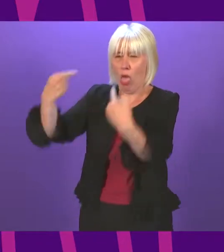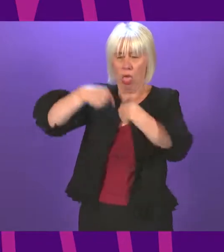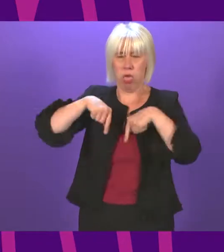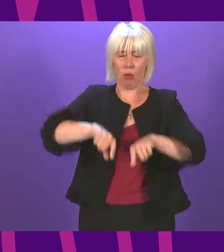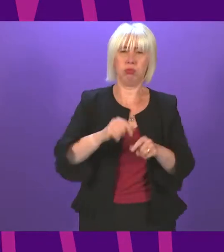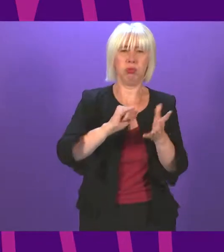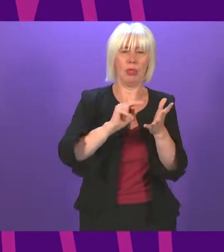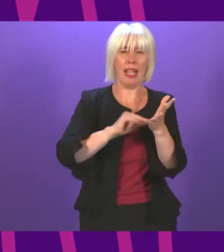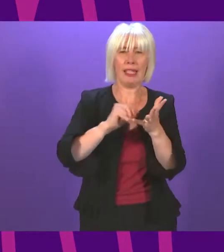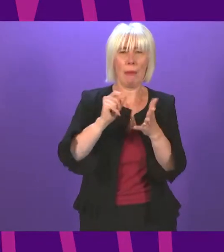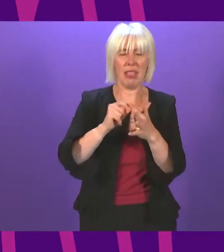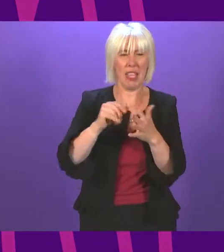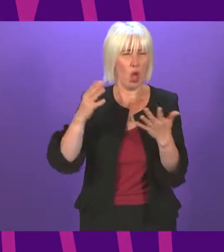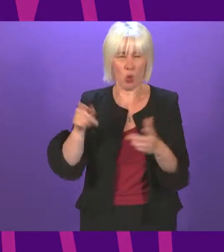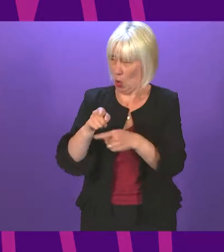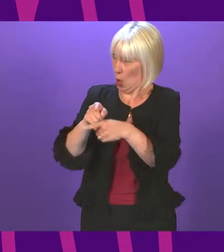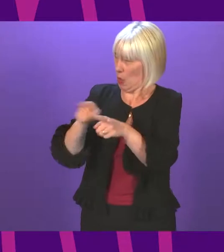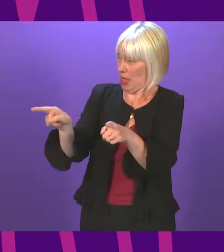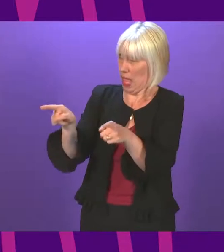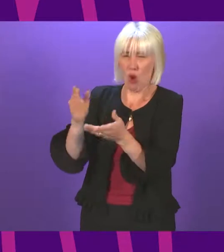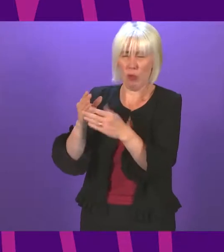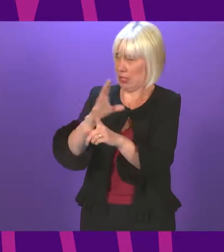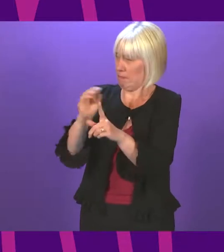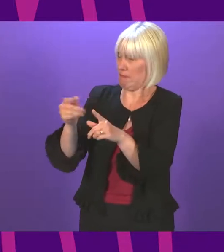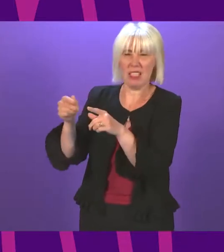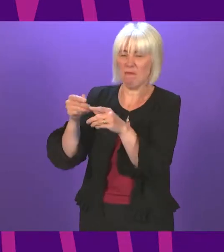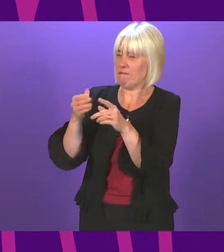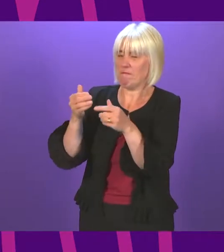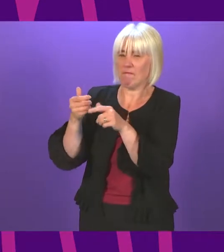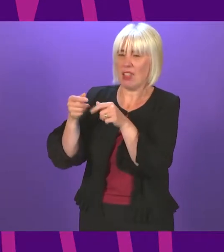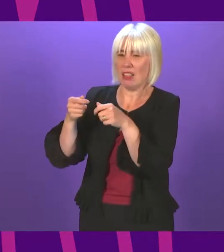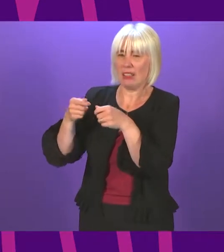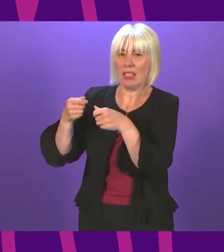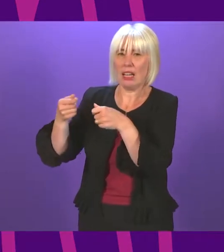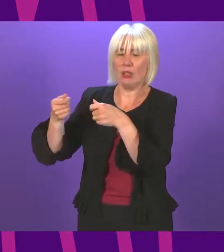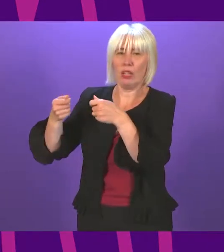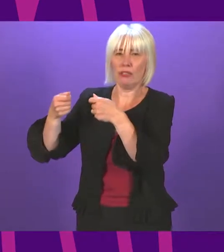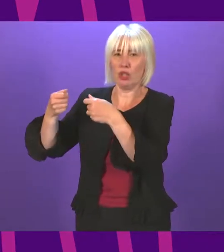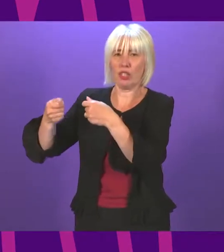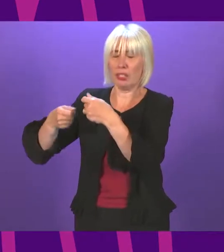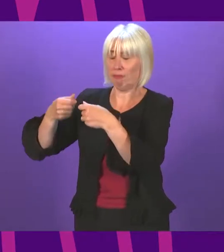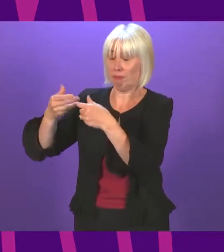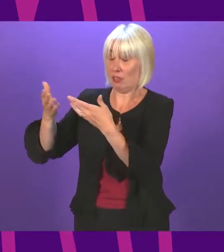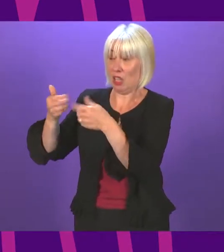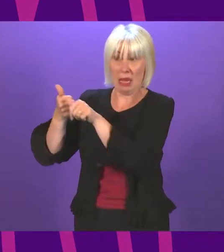lessons from the extremist enablers on the Tory benches. you